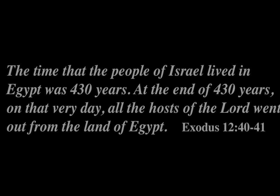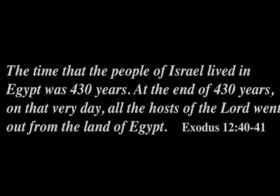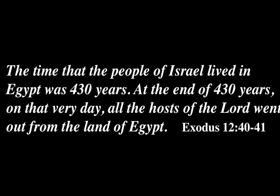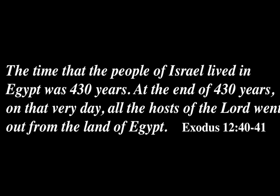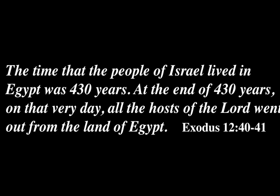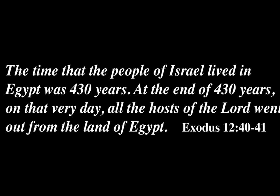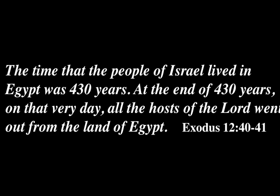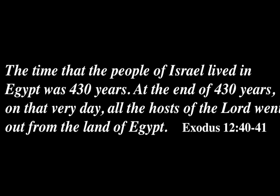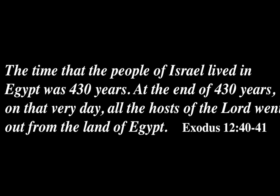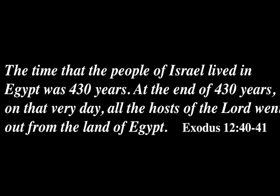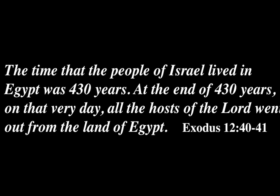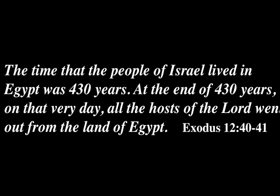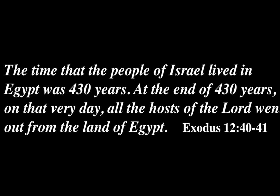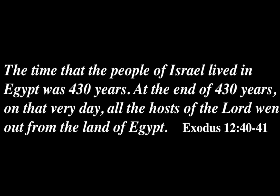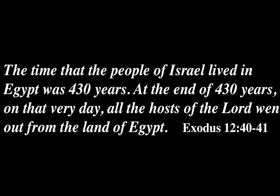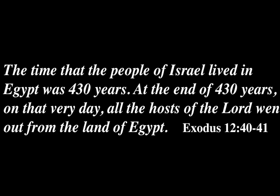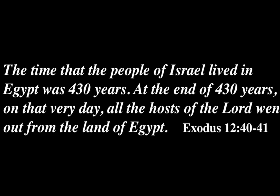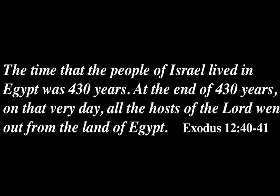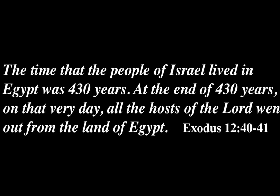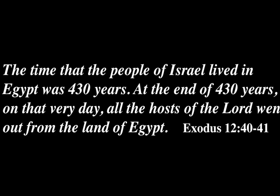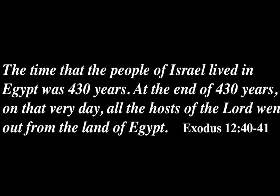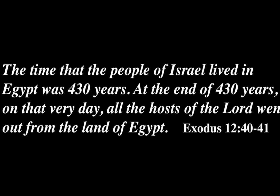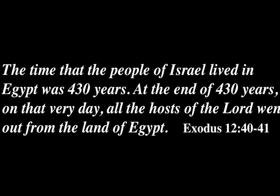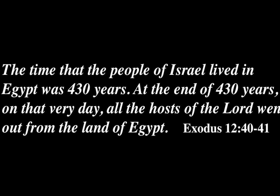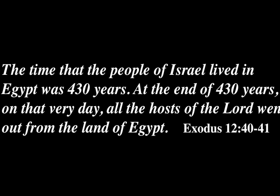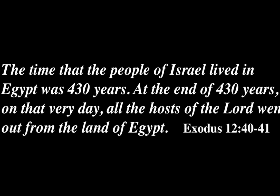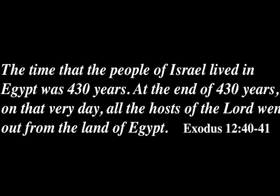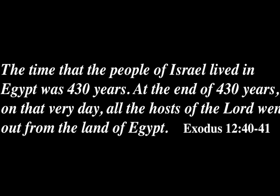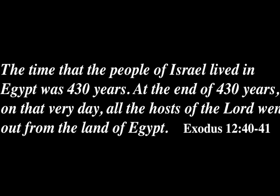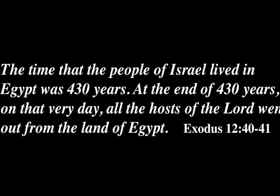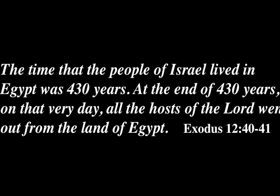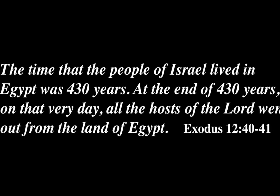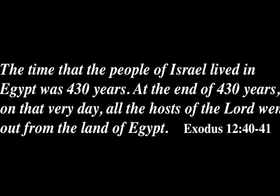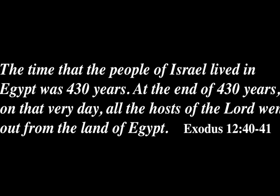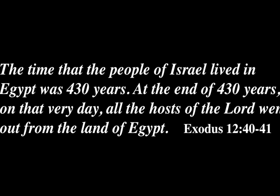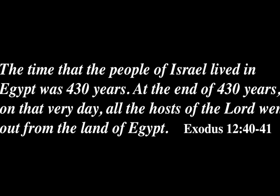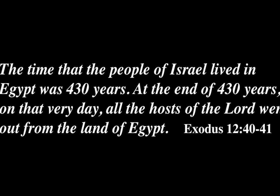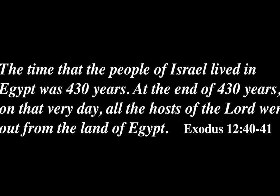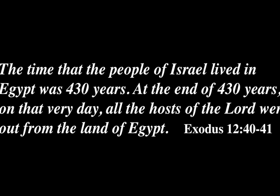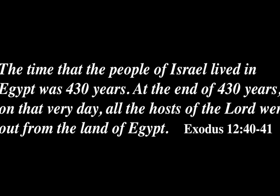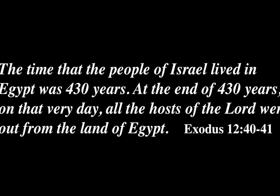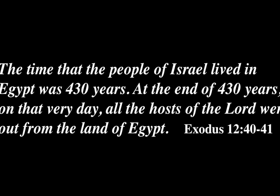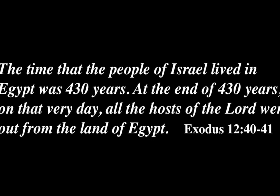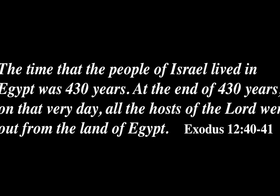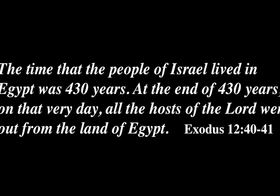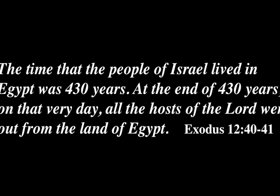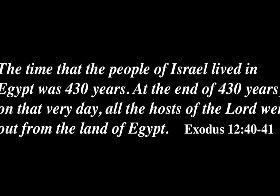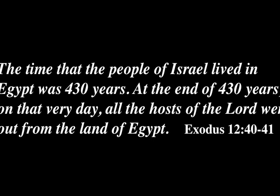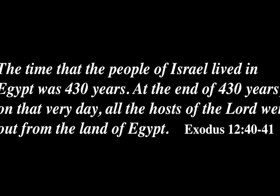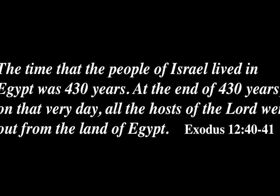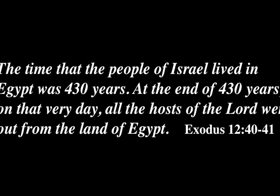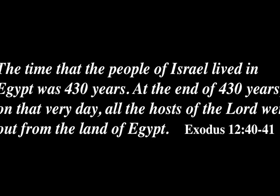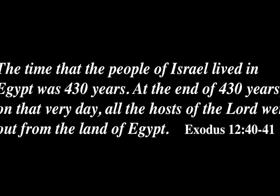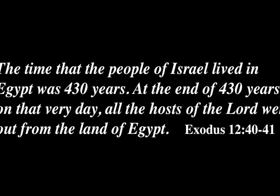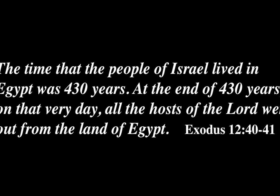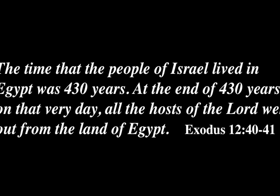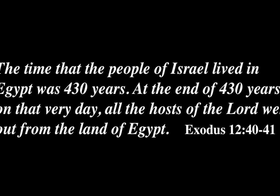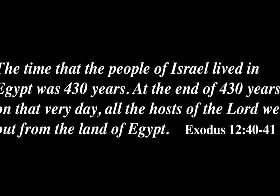The time that the people of Israel lived in Egypt was 430 years. At the end of those years, on that very day, all the hosts of the